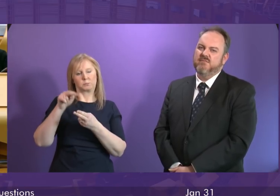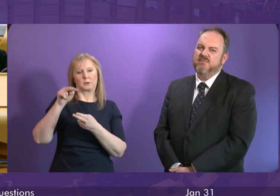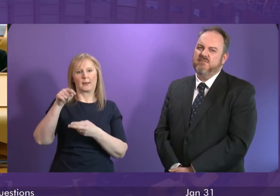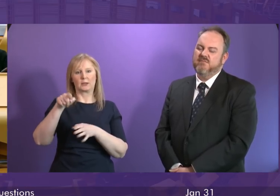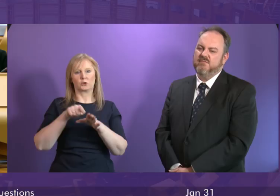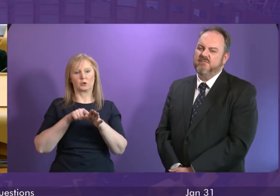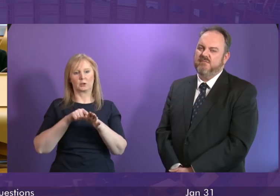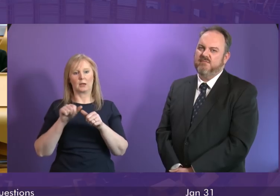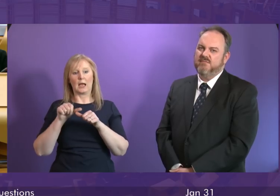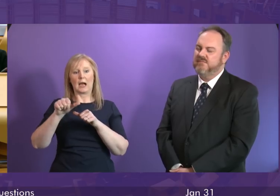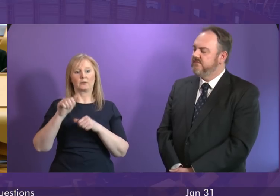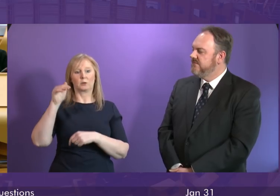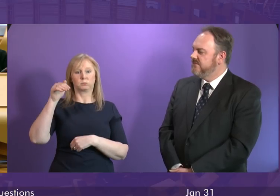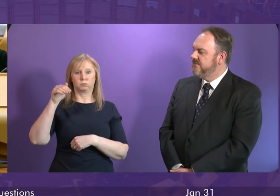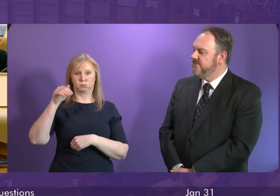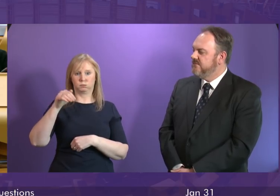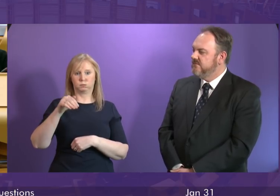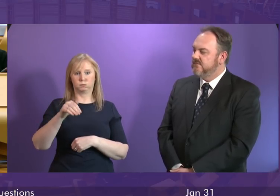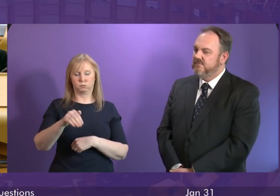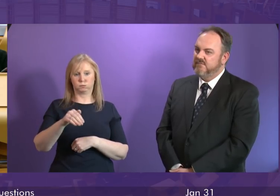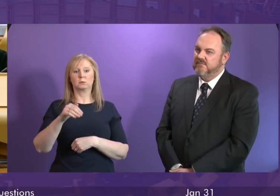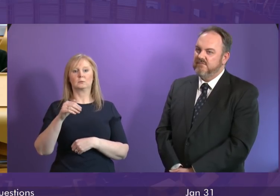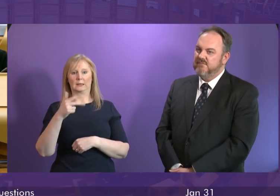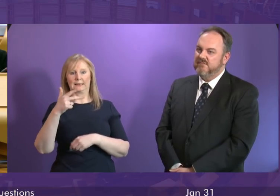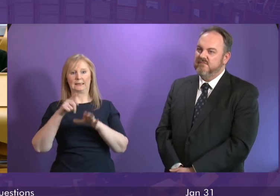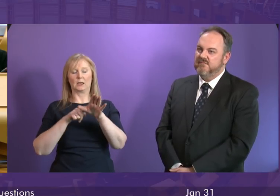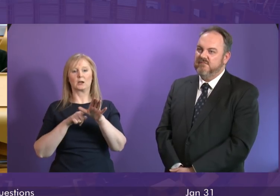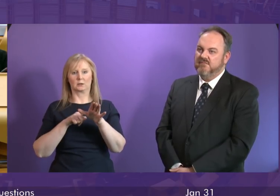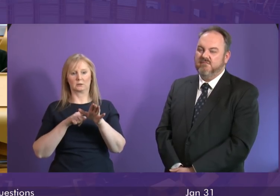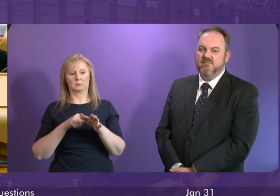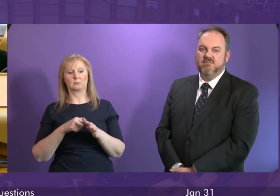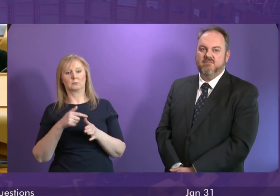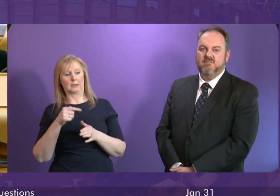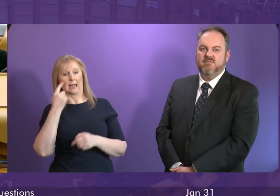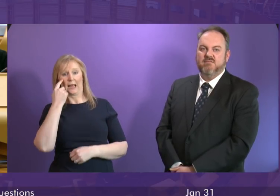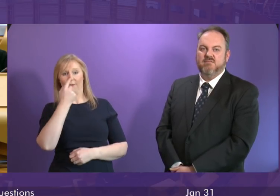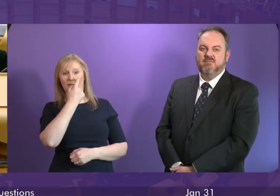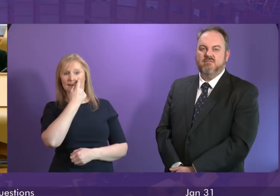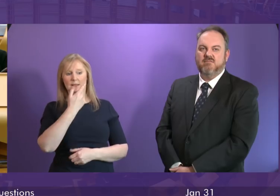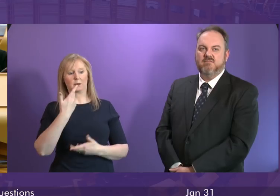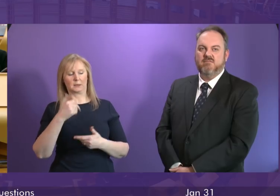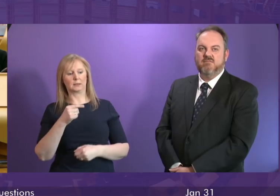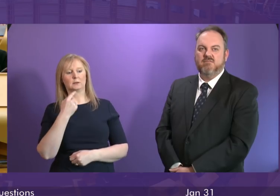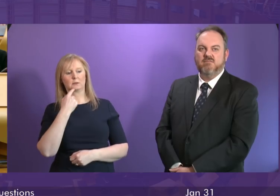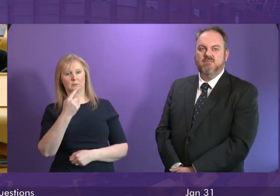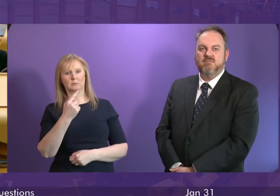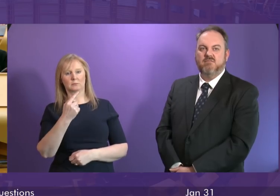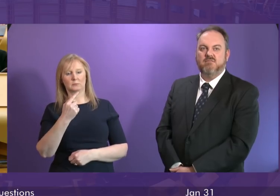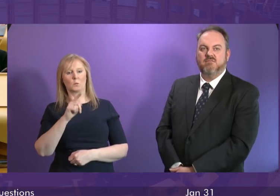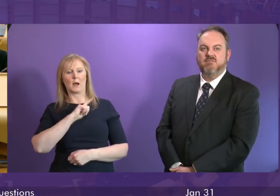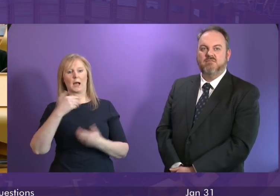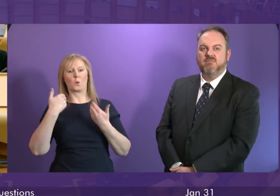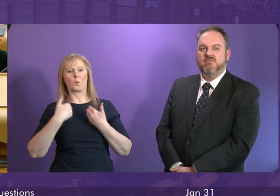follows an eight year decline in homelessness applications and all of the evidence suggests that that is largely down to welfare